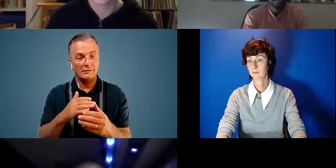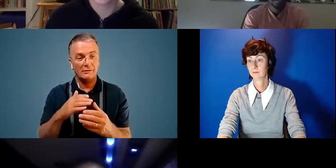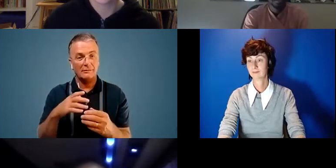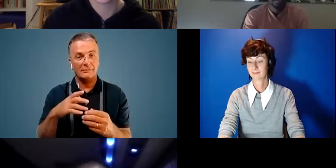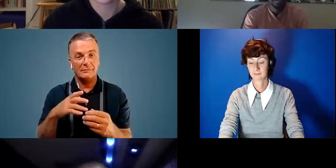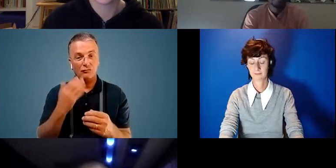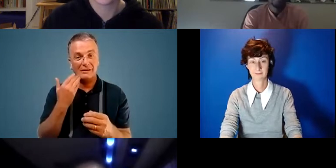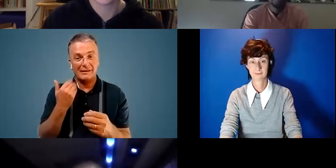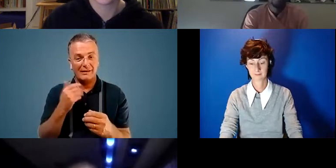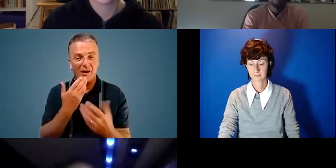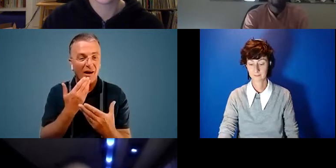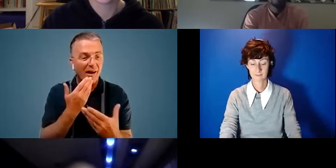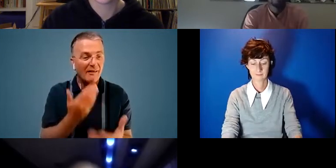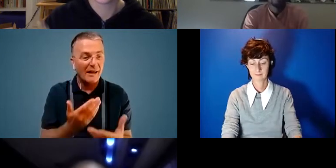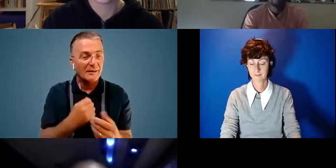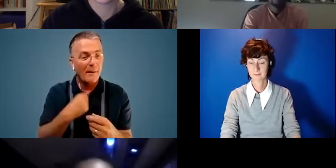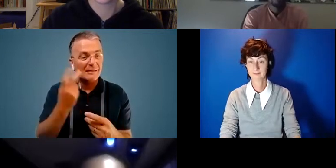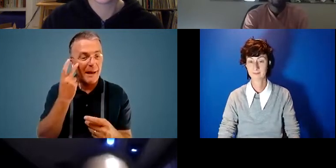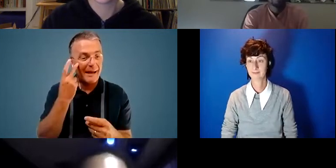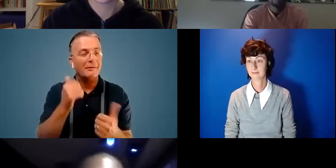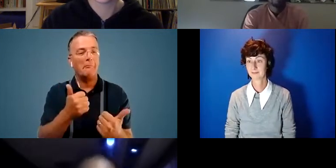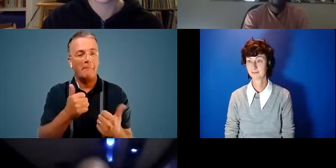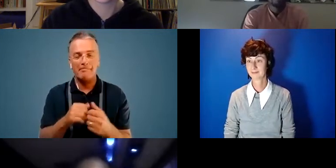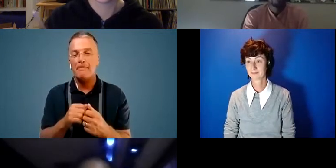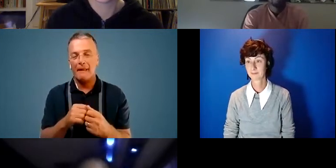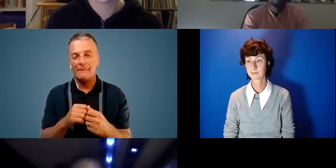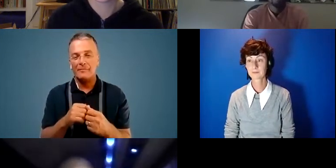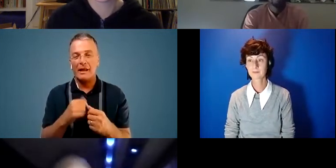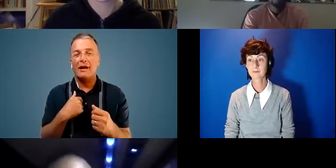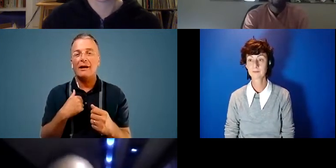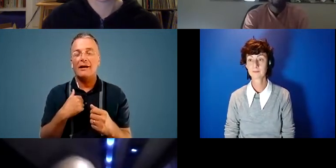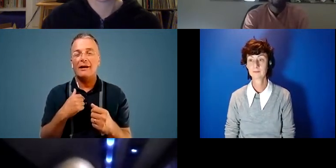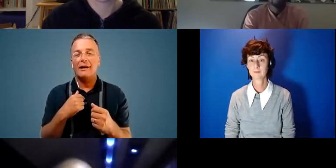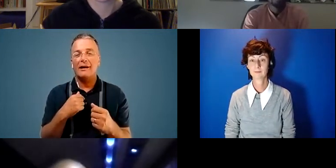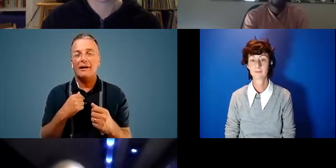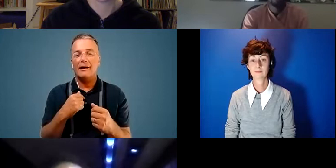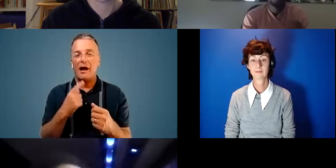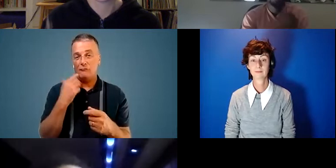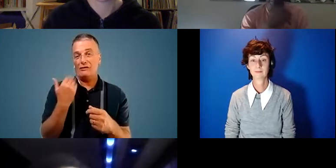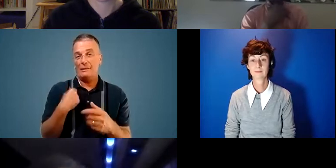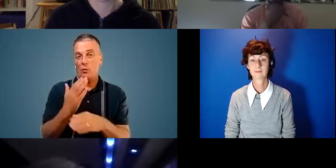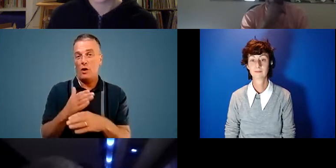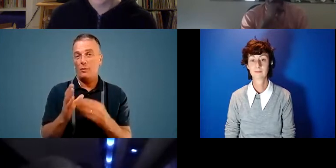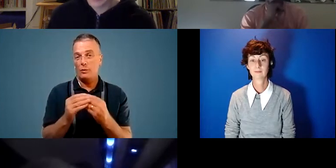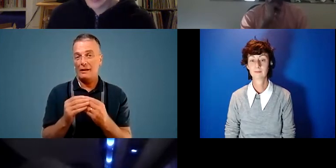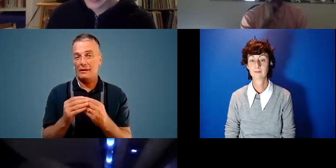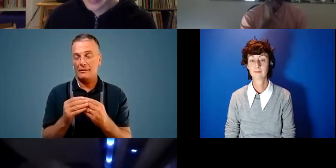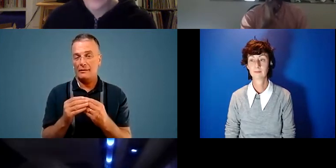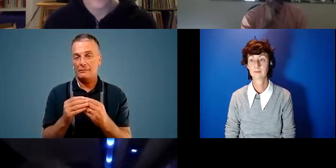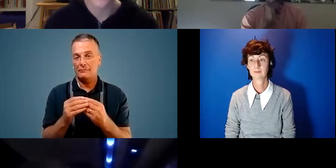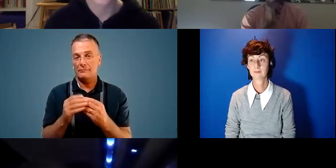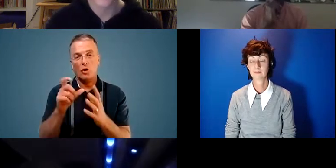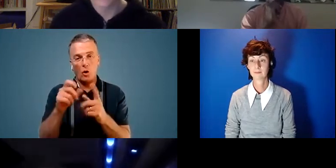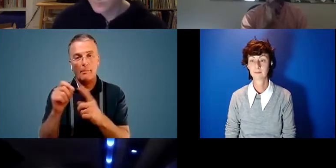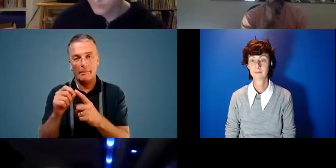thanks, my specs. But yeah, more recently, I've been working with COP,